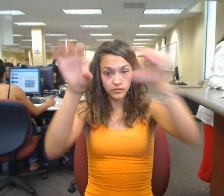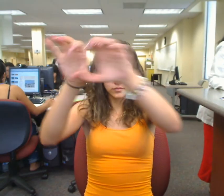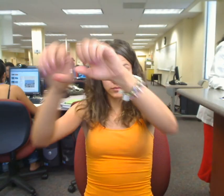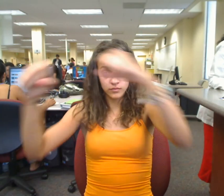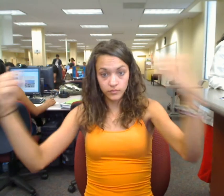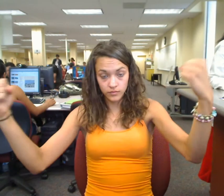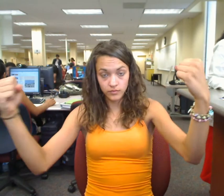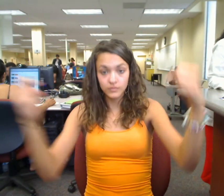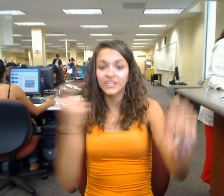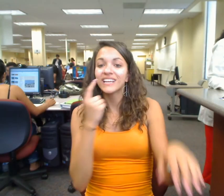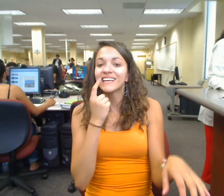I'm sorry.